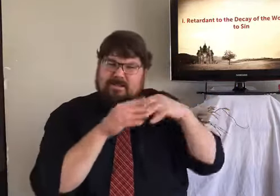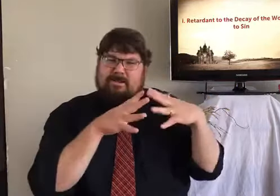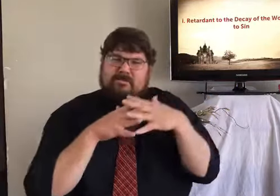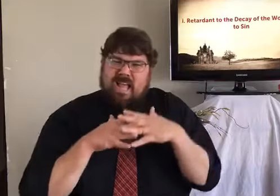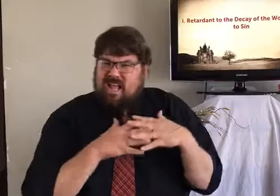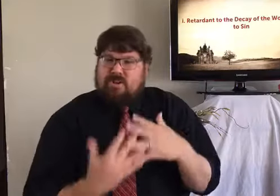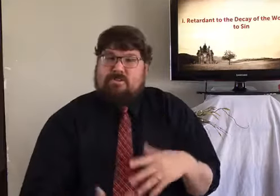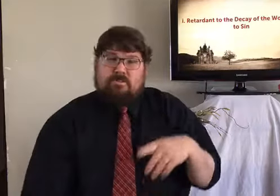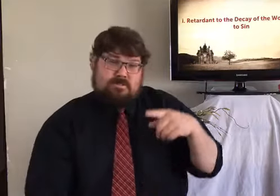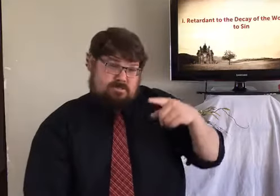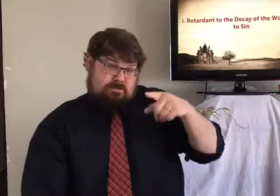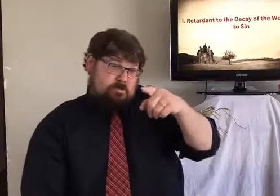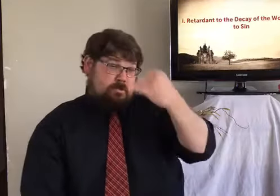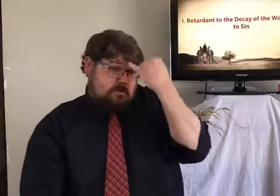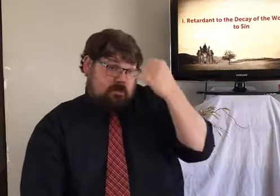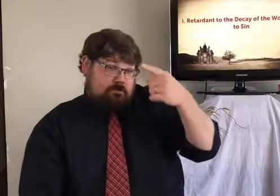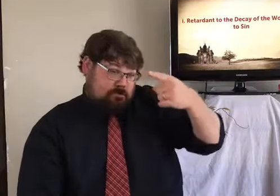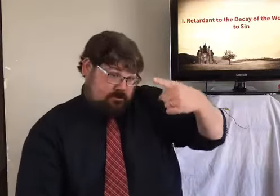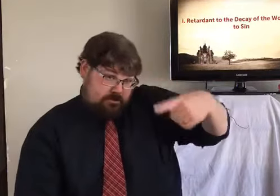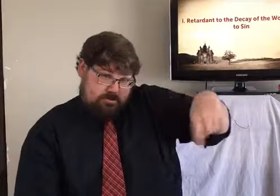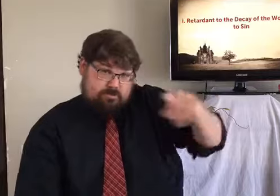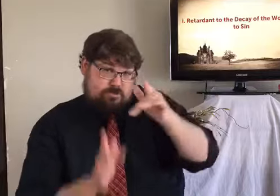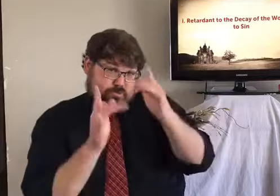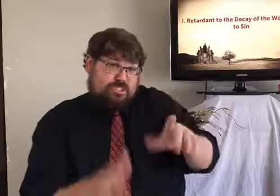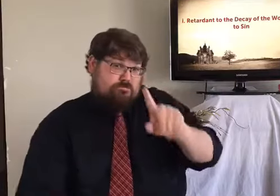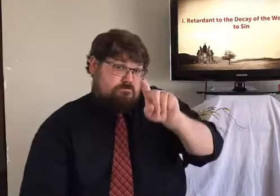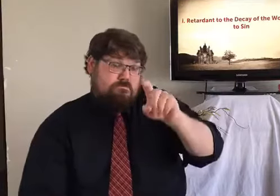It's an awful, awful thing. It's even here in America.